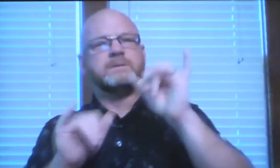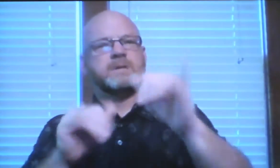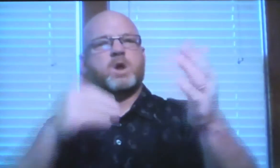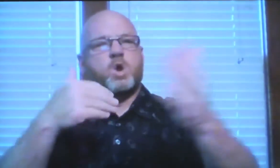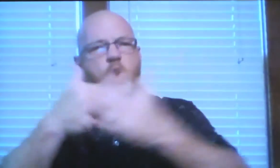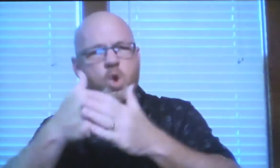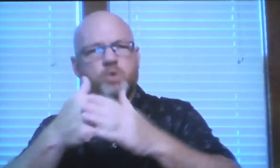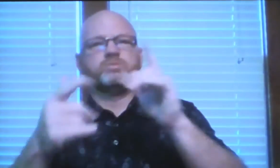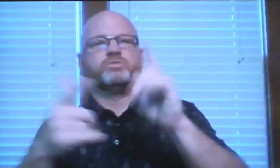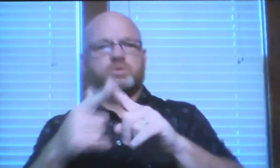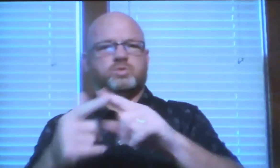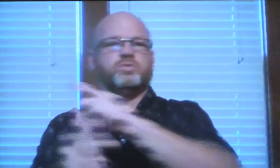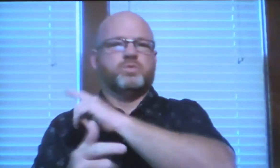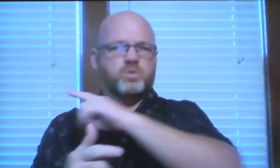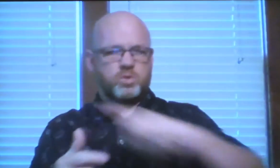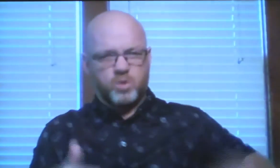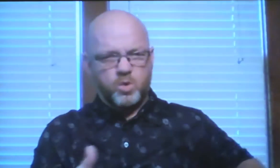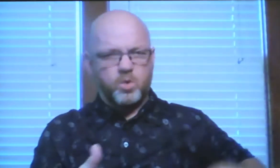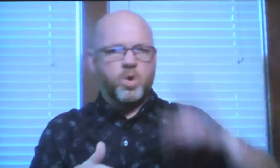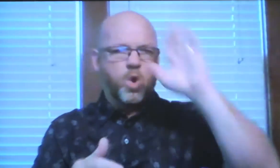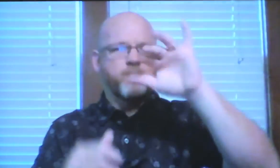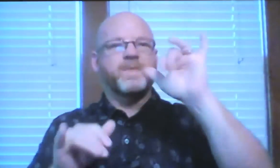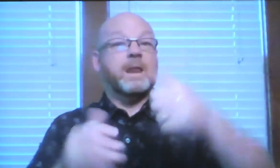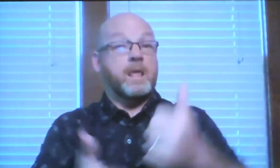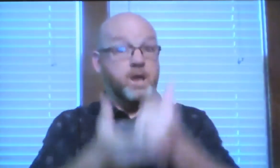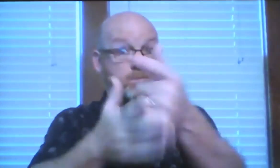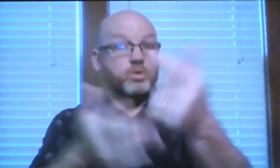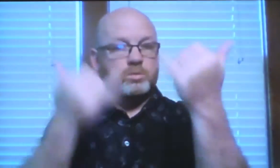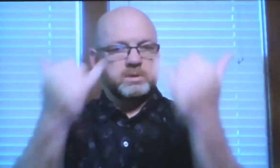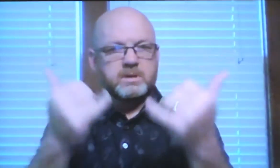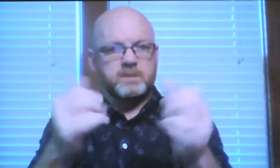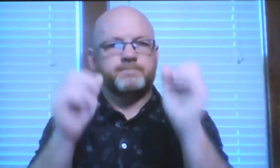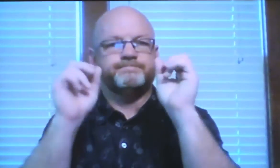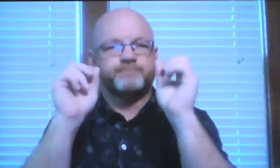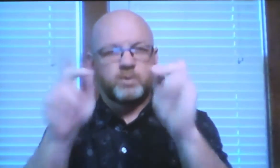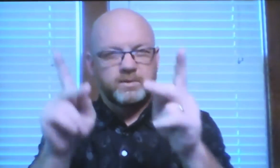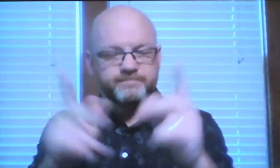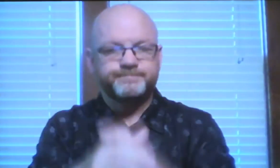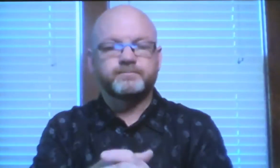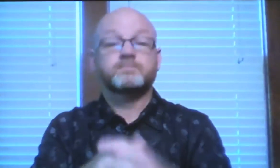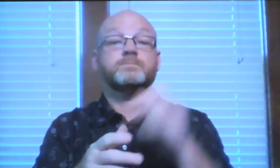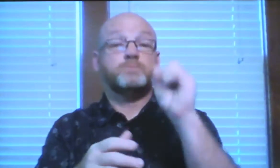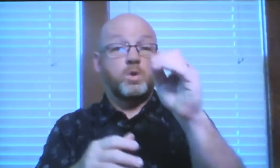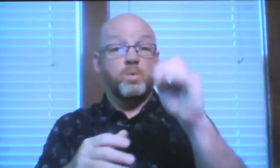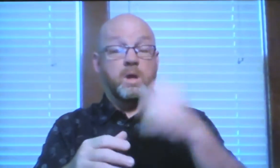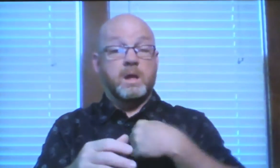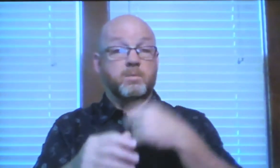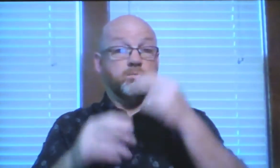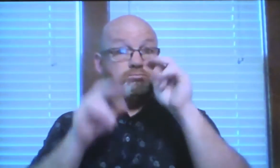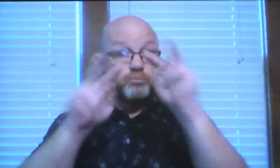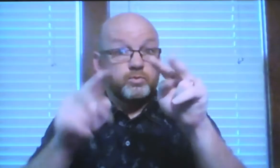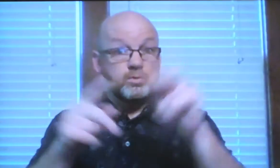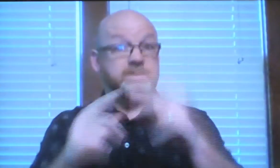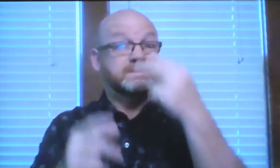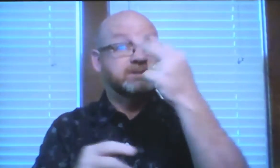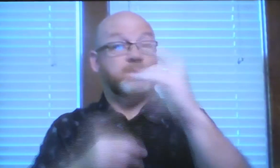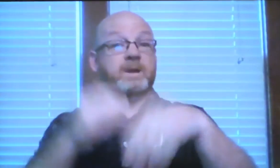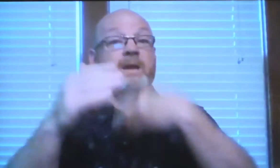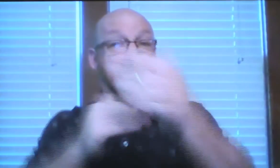God, let's guard our hearts to stay close to the Lord. And I trust that helps you today. Okay? I look